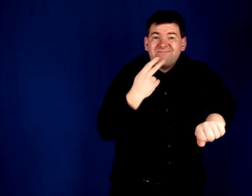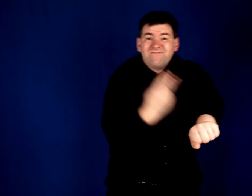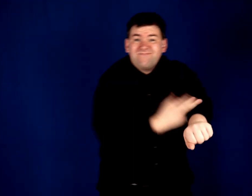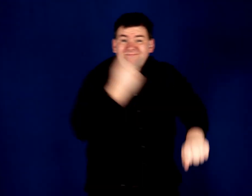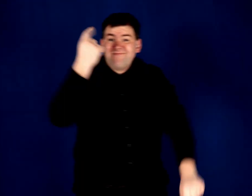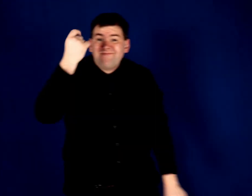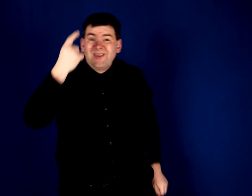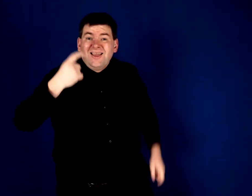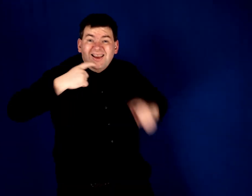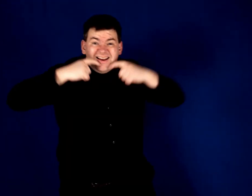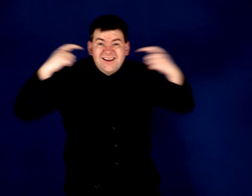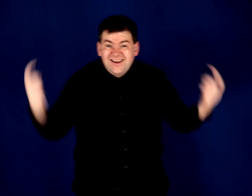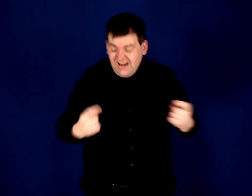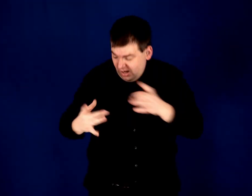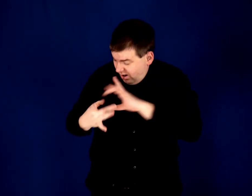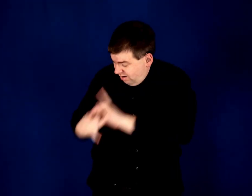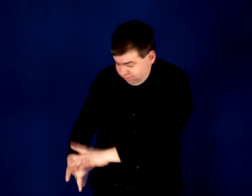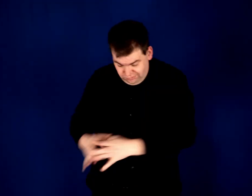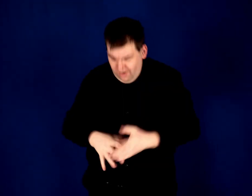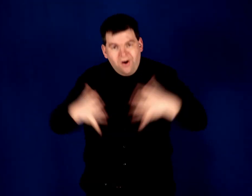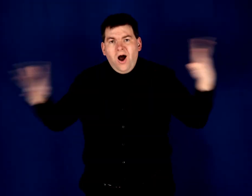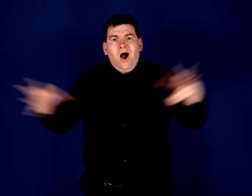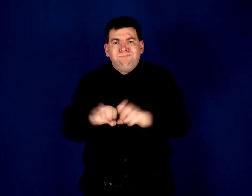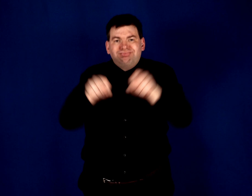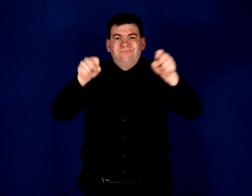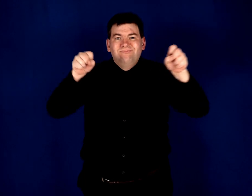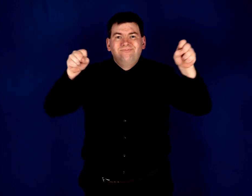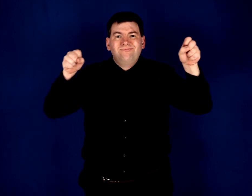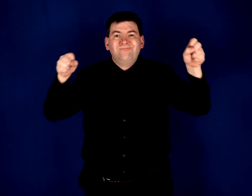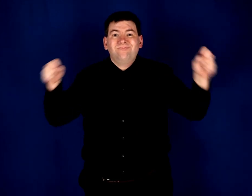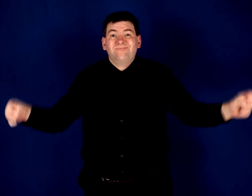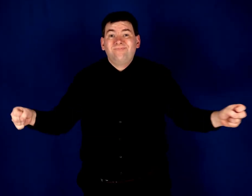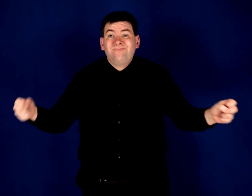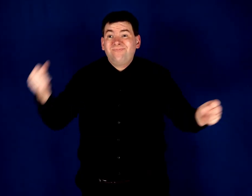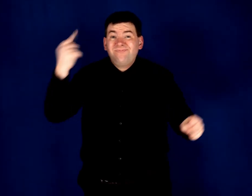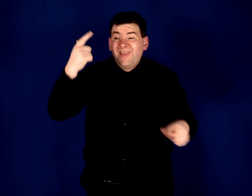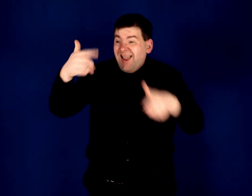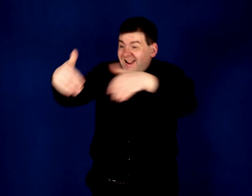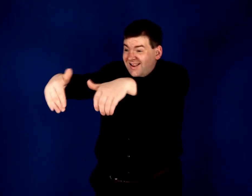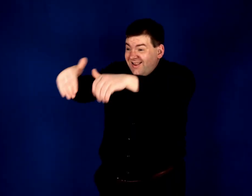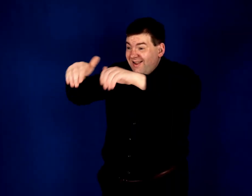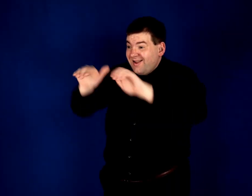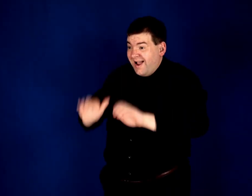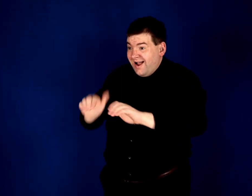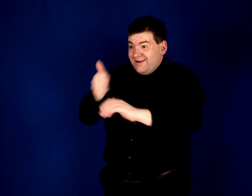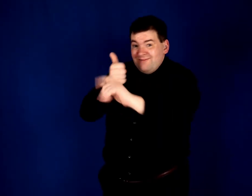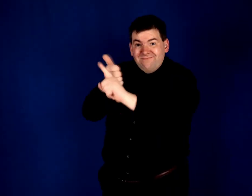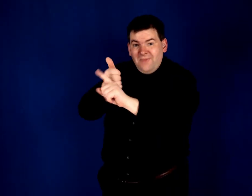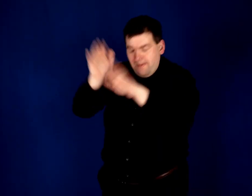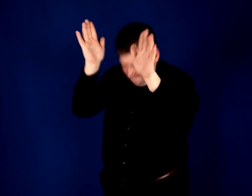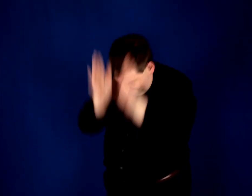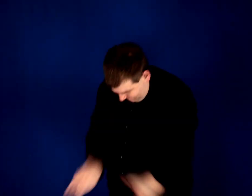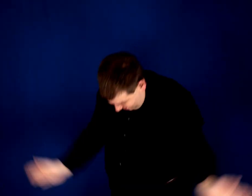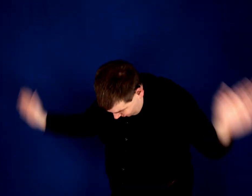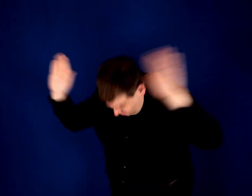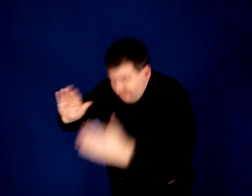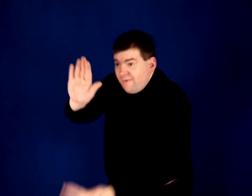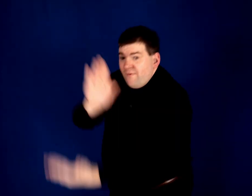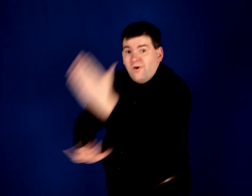Those chains from the curse have been broken And graveyards bow